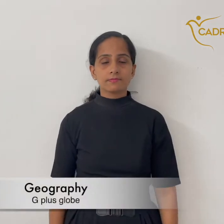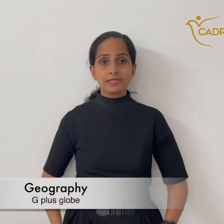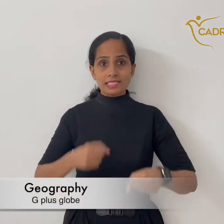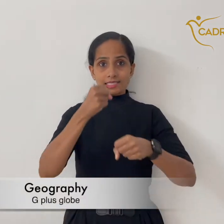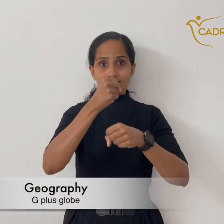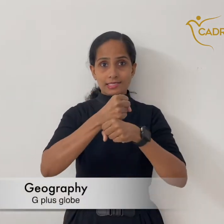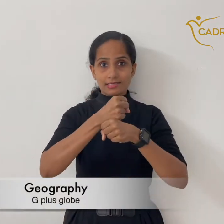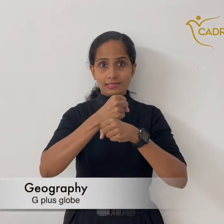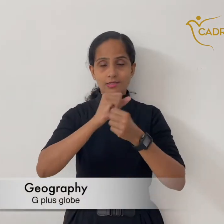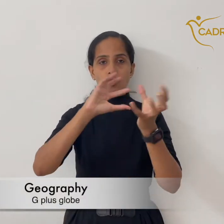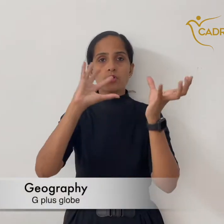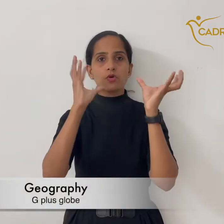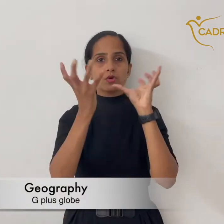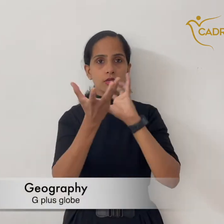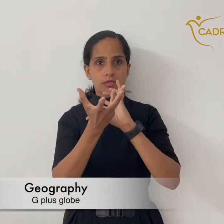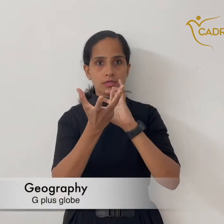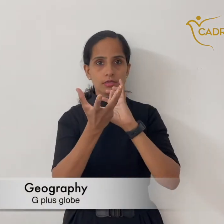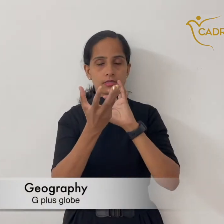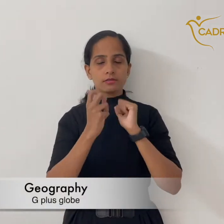Geography G plus the globe